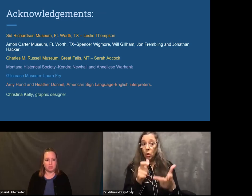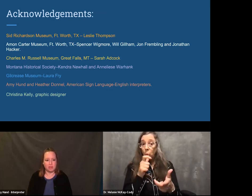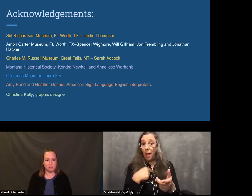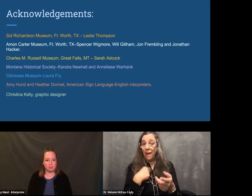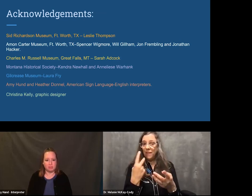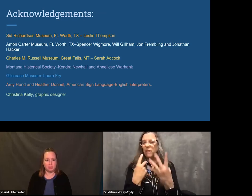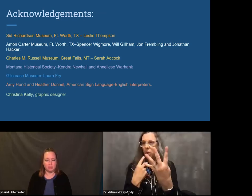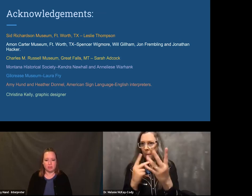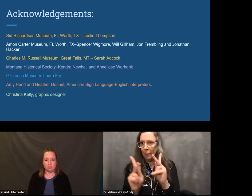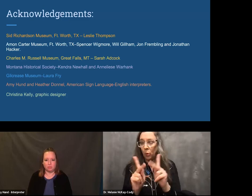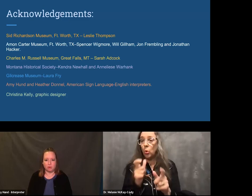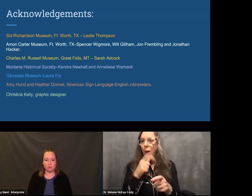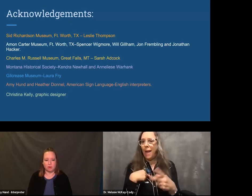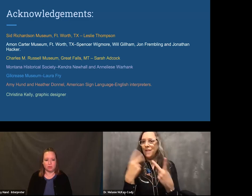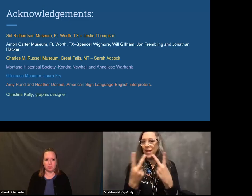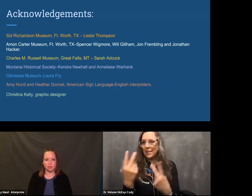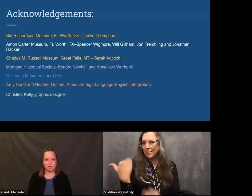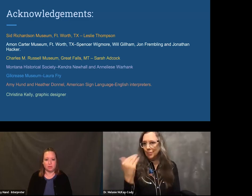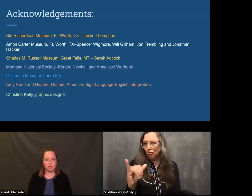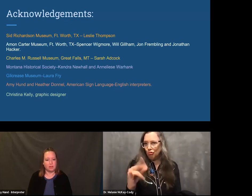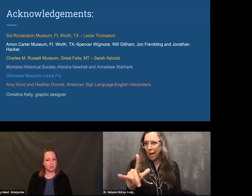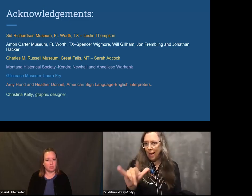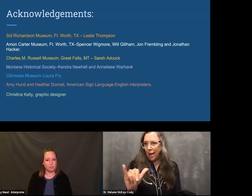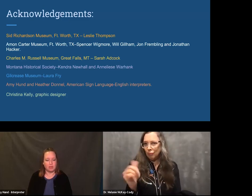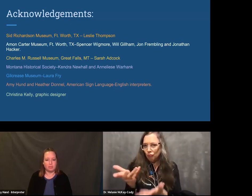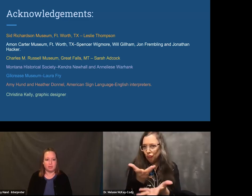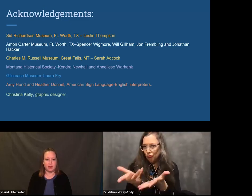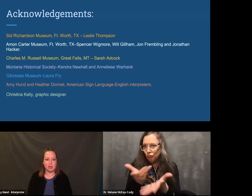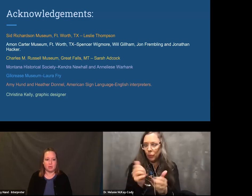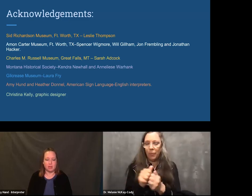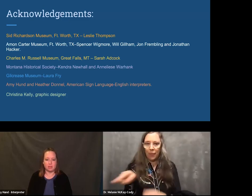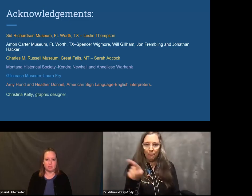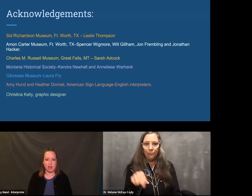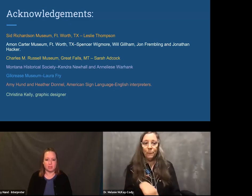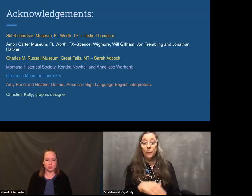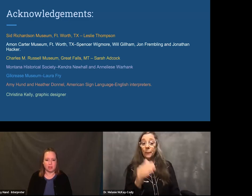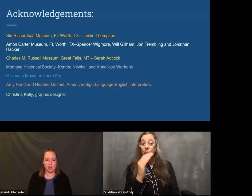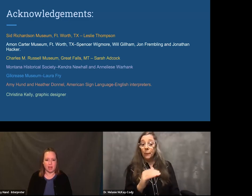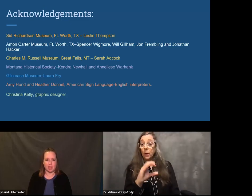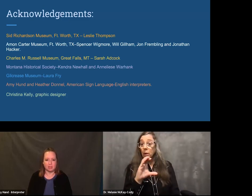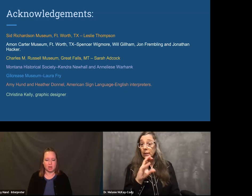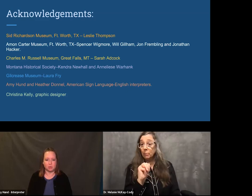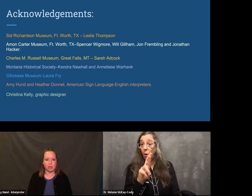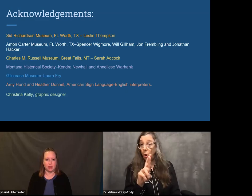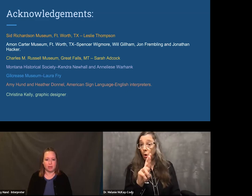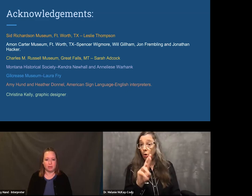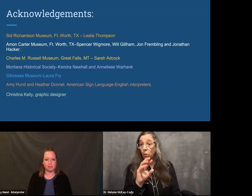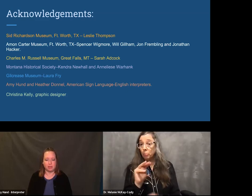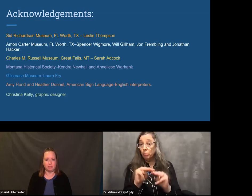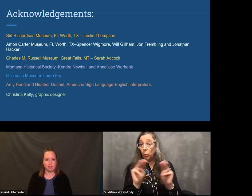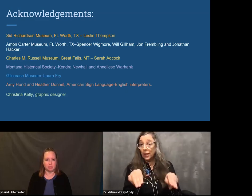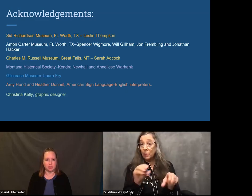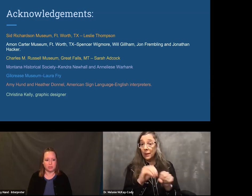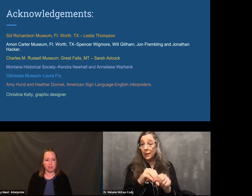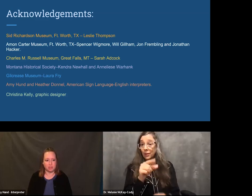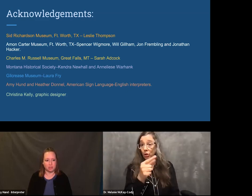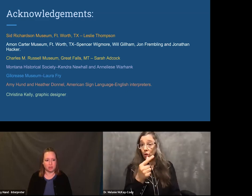Carter Museum in Fort Worth. There were four people that I met with this past July and talked with them in